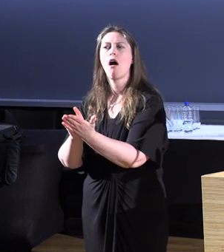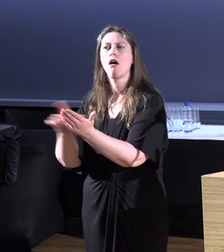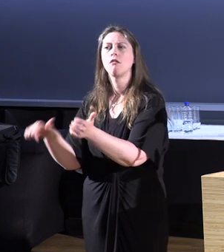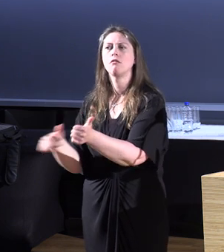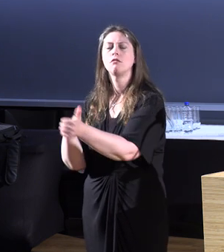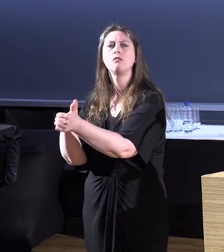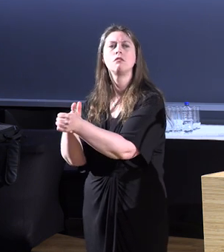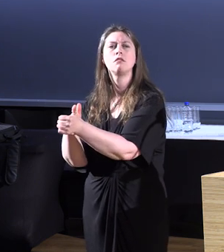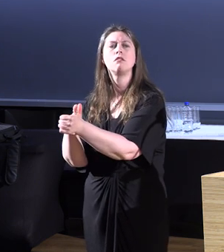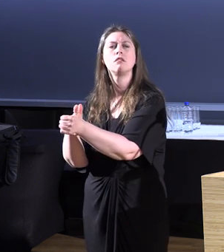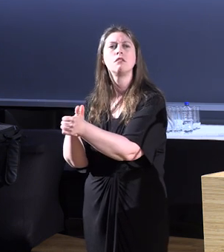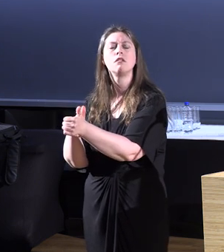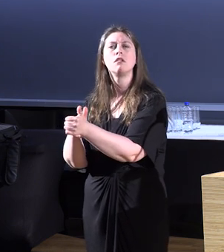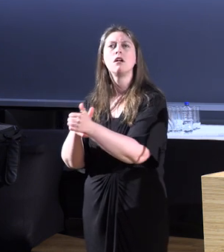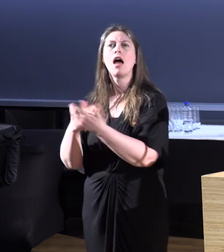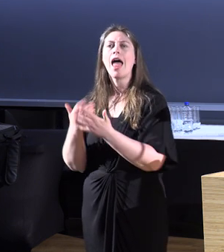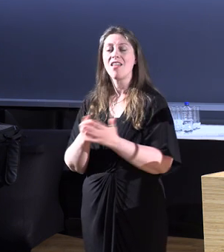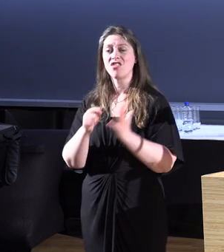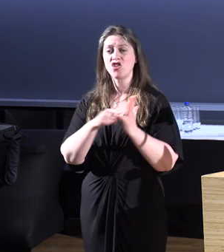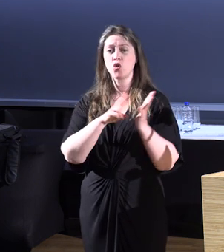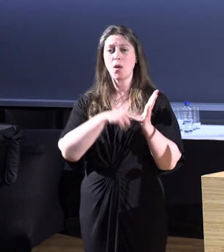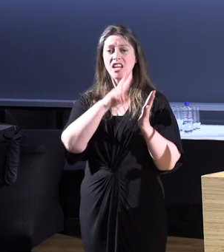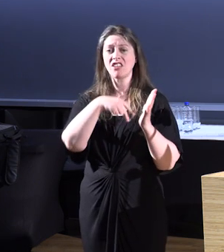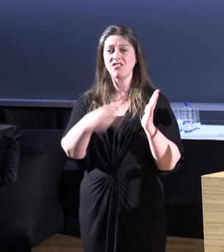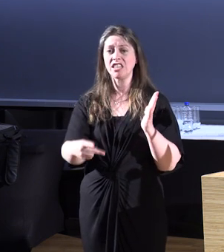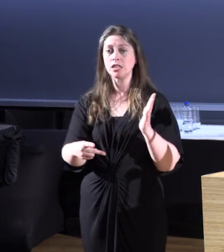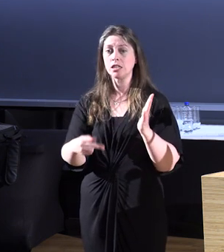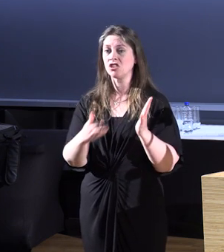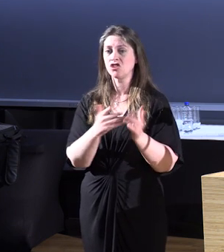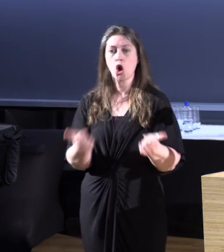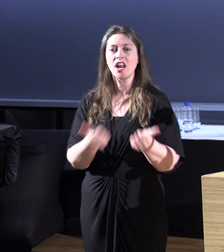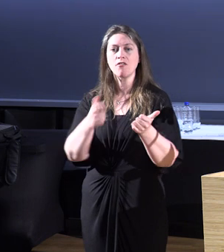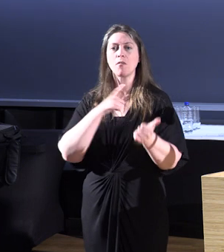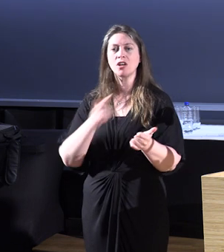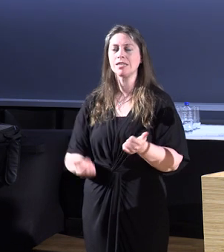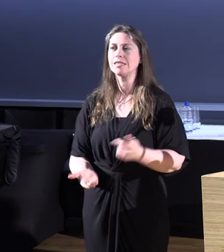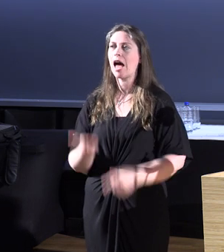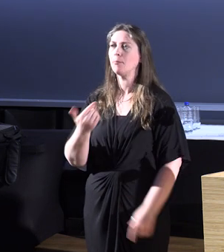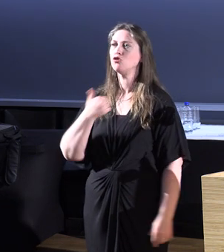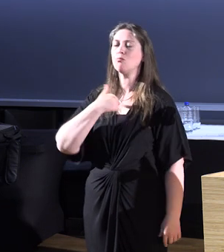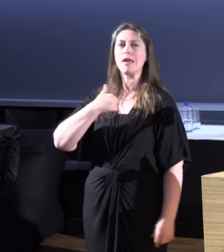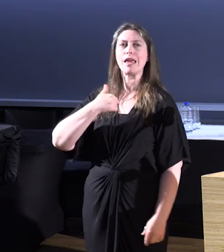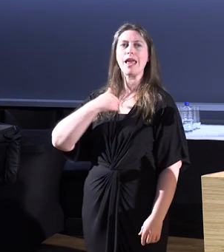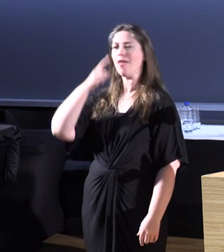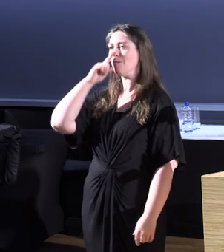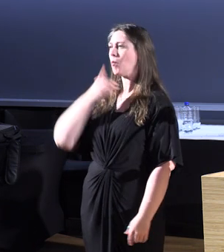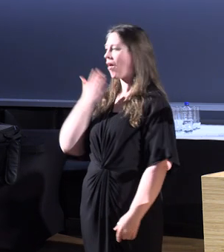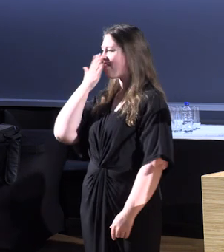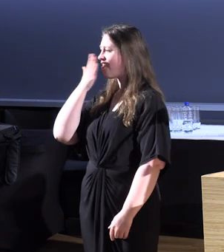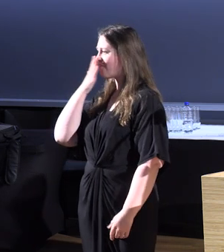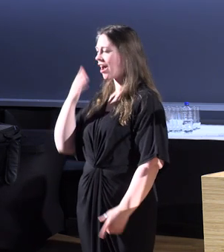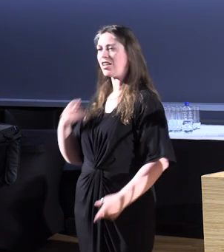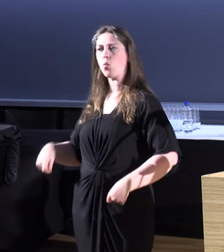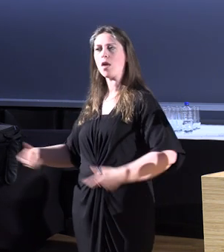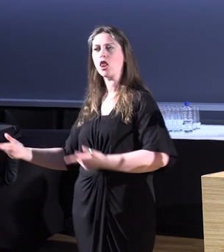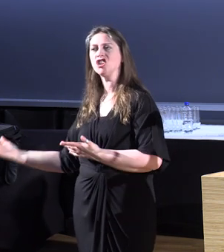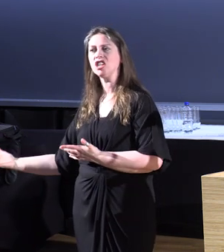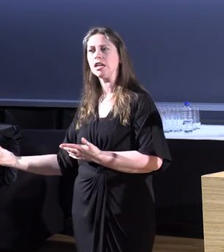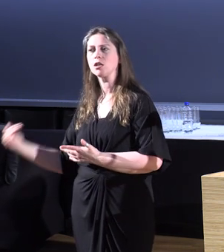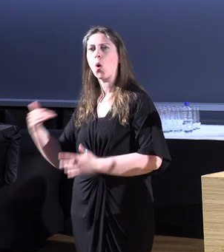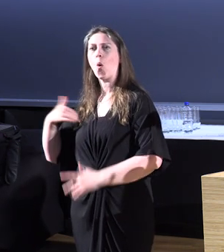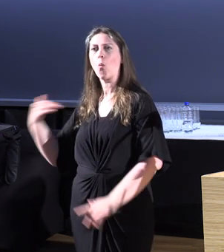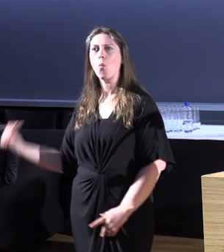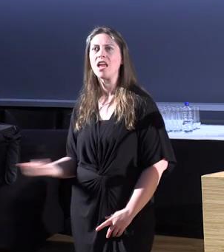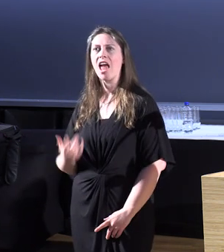enough because it's on me or on the people in the front that are in chairs to seek out